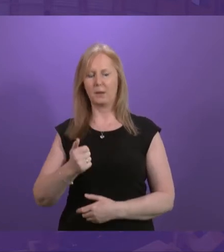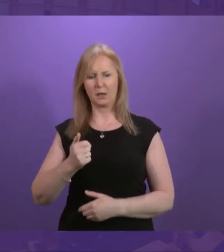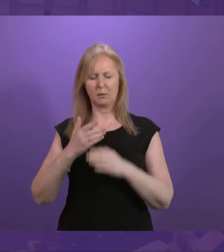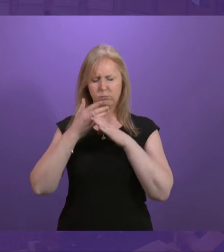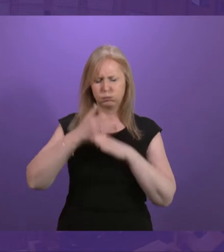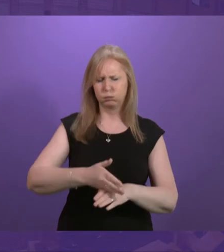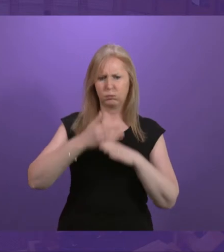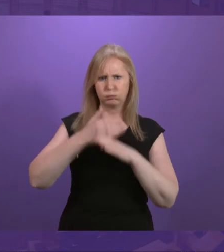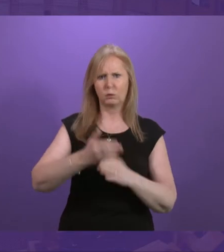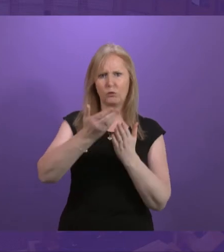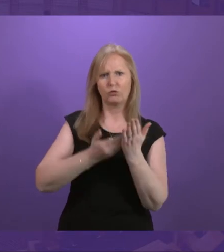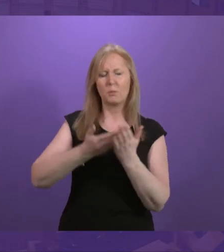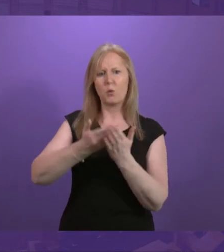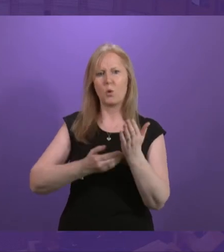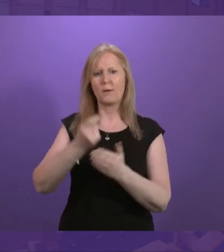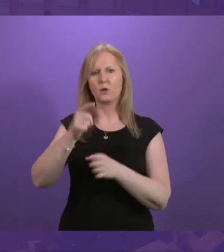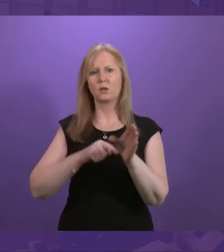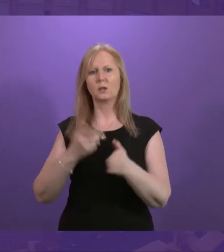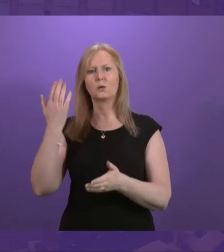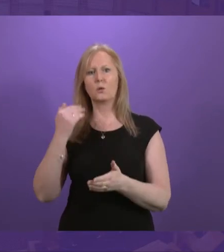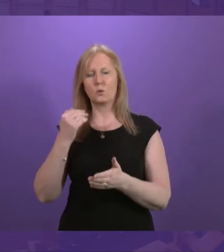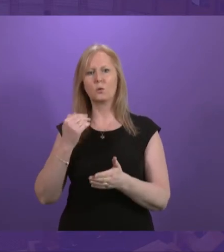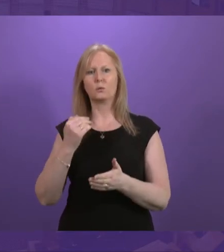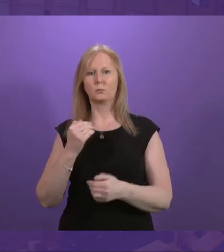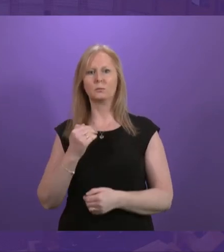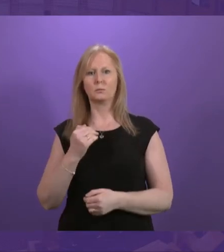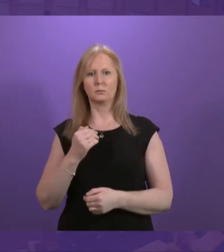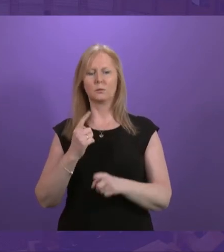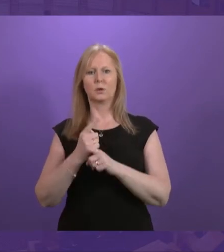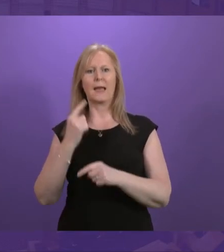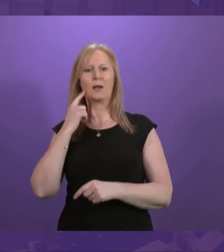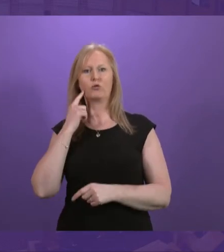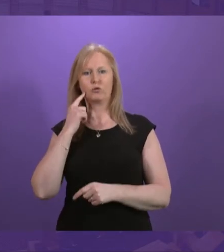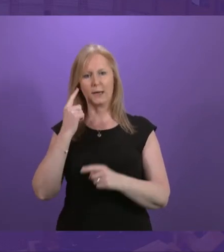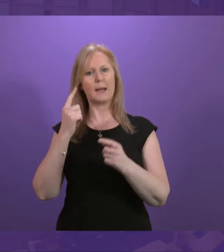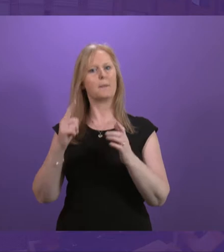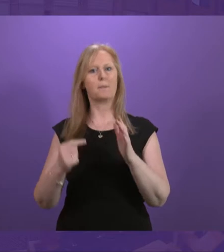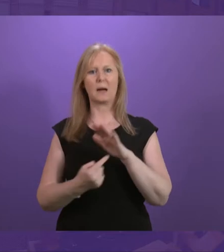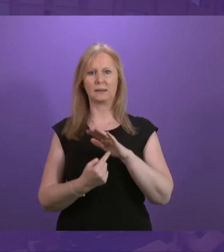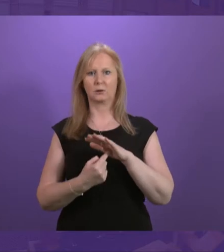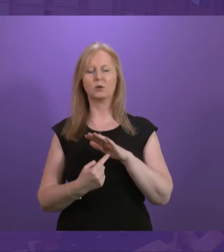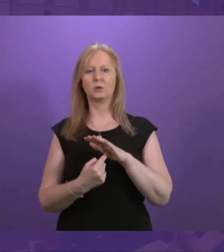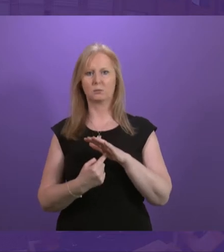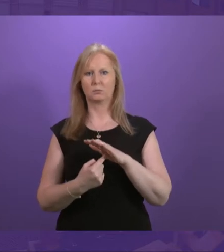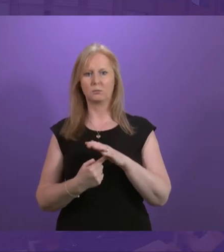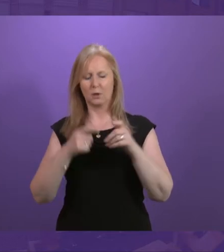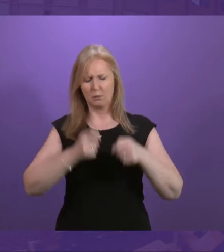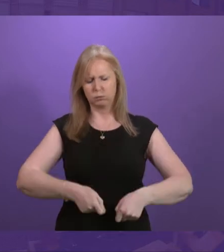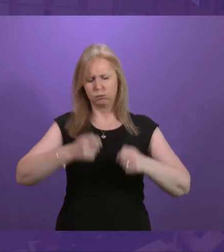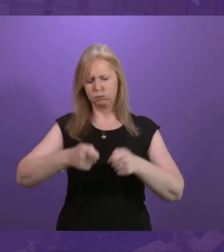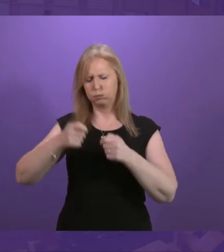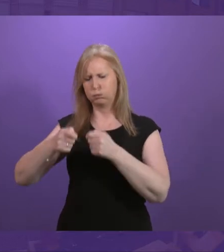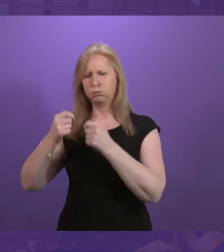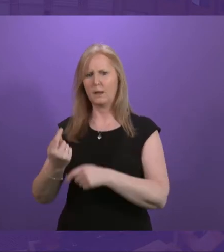comprehensive report of a few years ago entitled Hearing Matters. And a number of important issues were raised at that time.